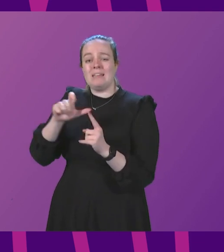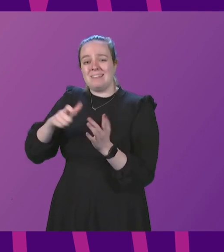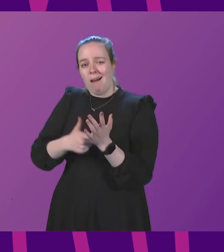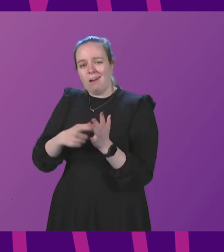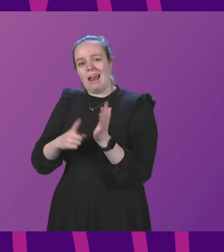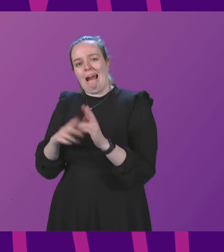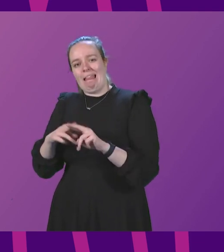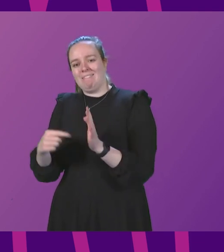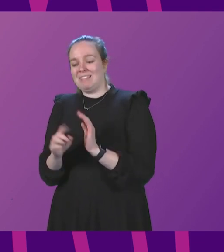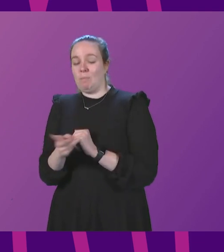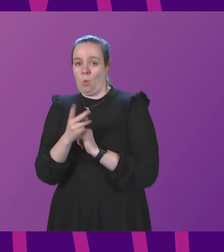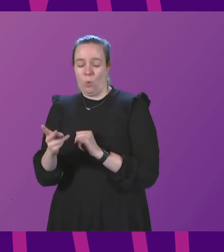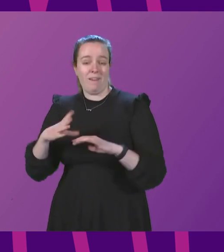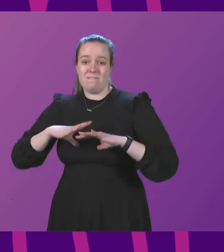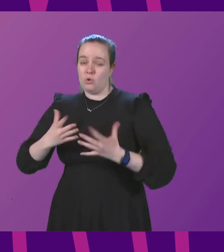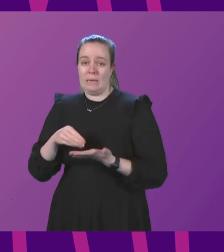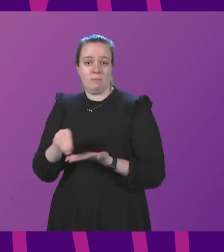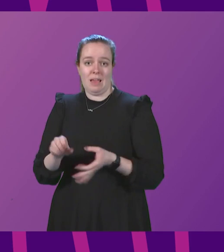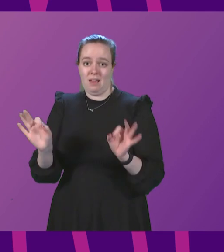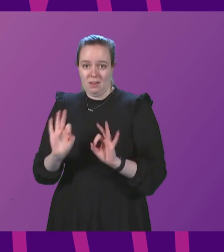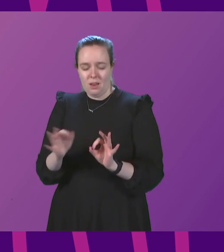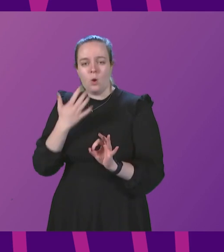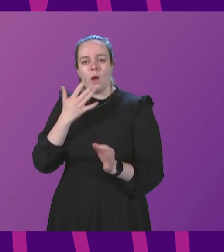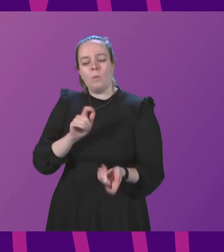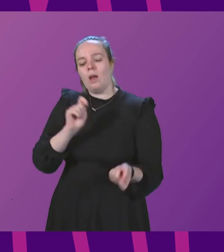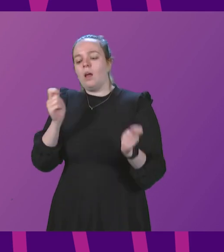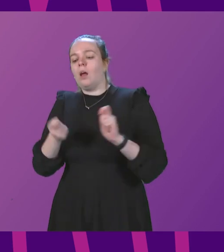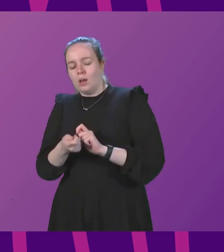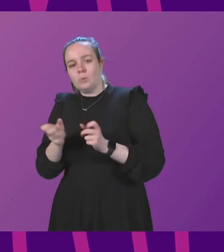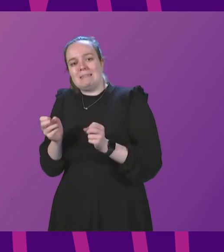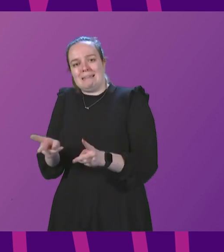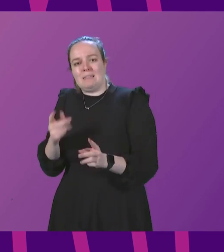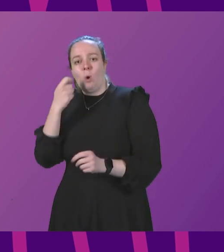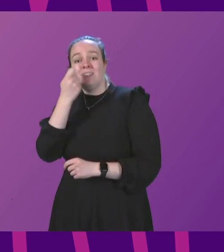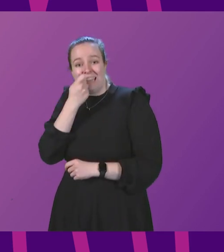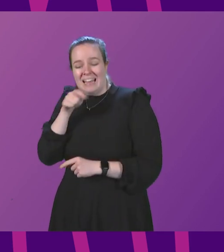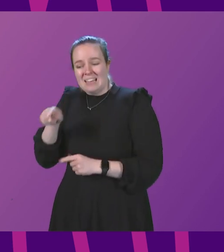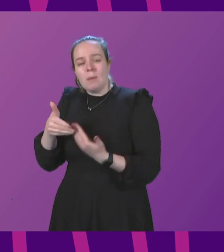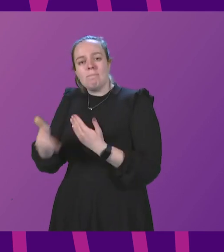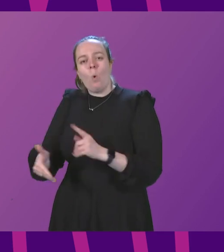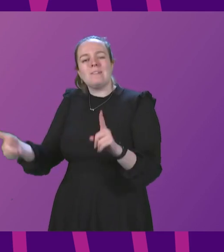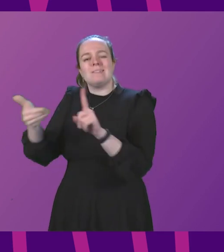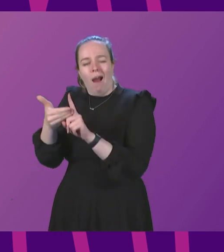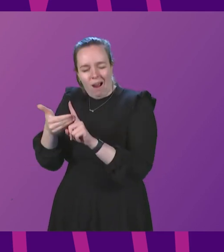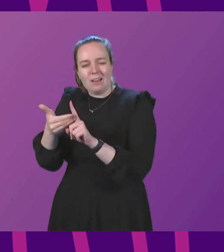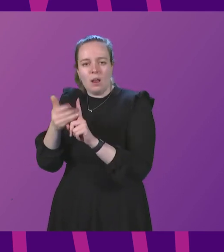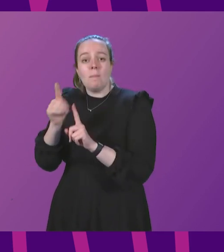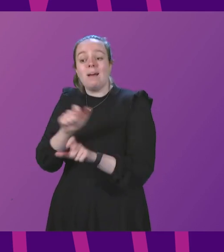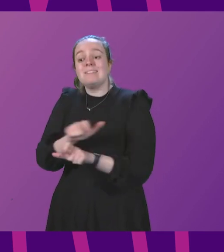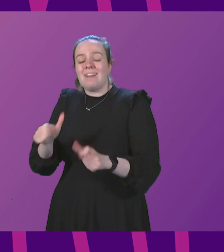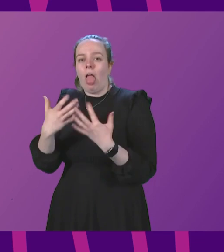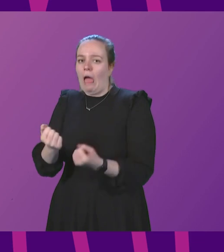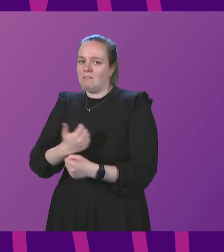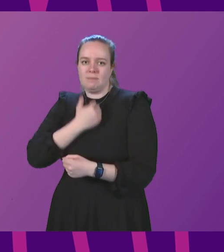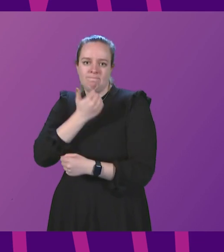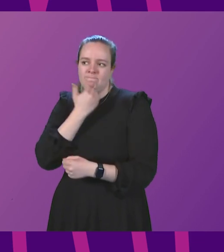lateral flow testing, free of charge, while we transition to a system of testing that is more targeted, but which retains adequate